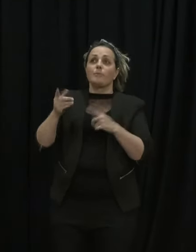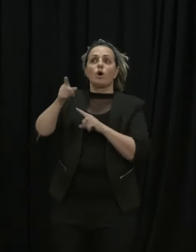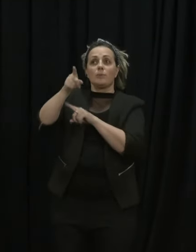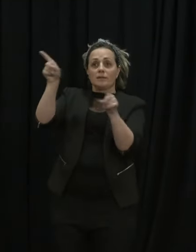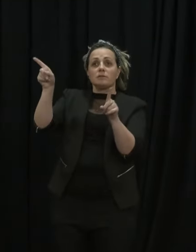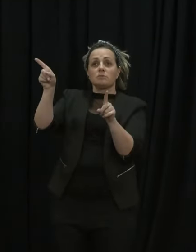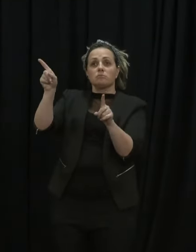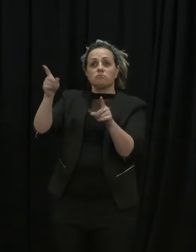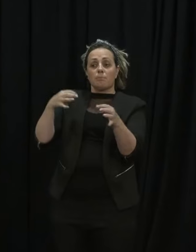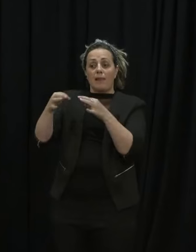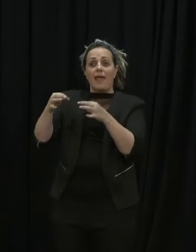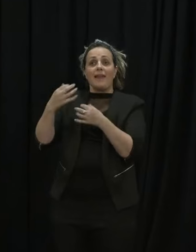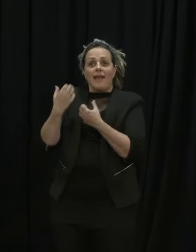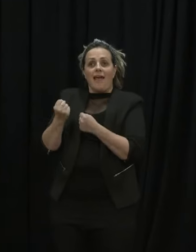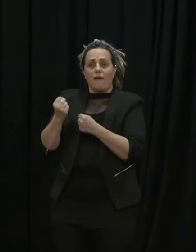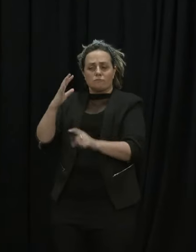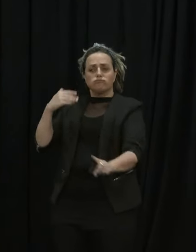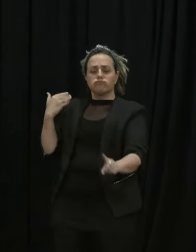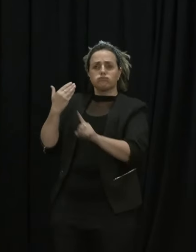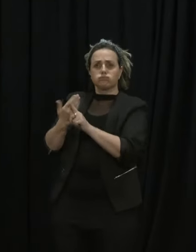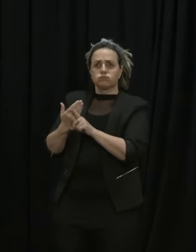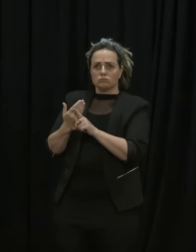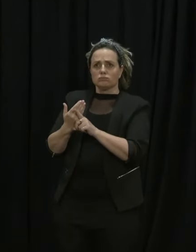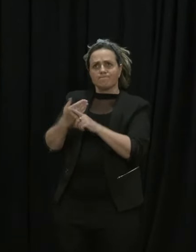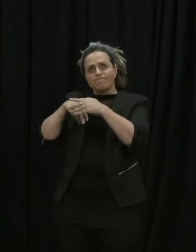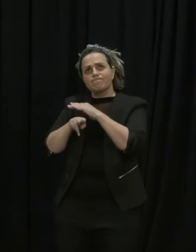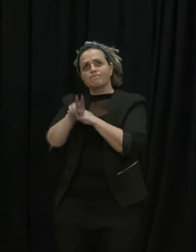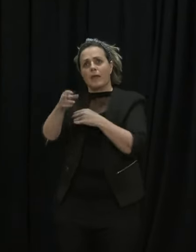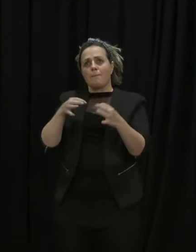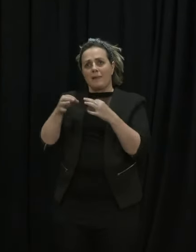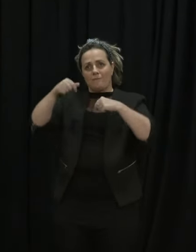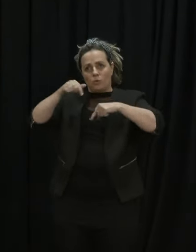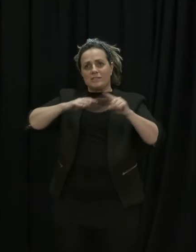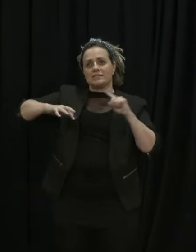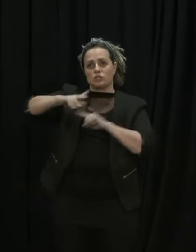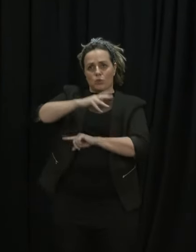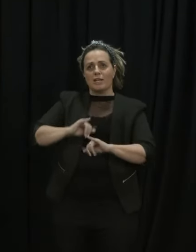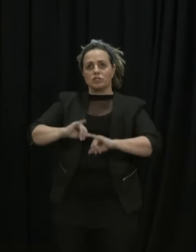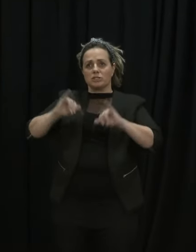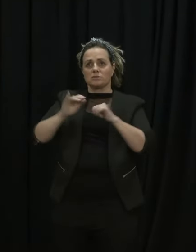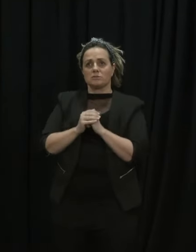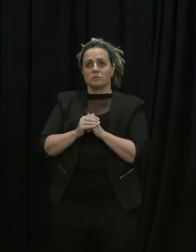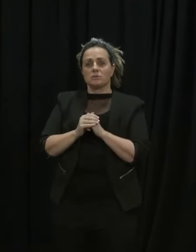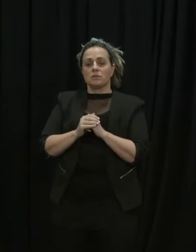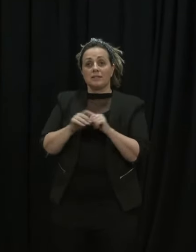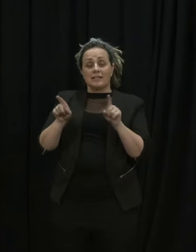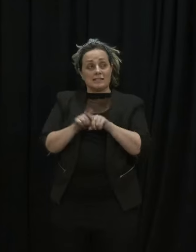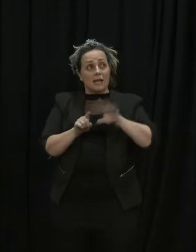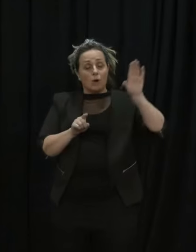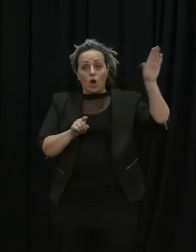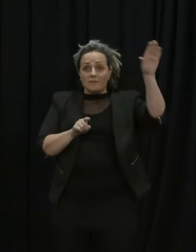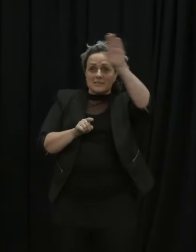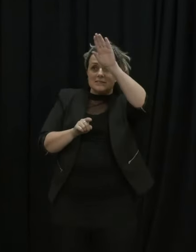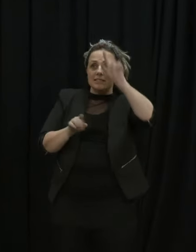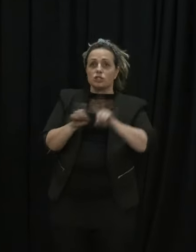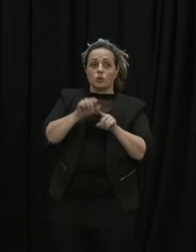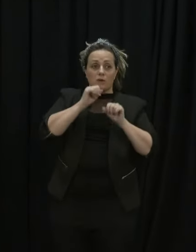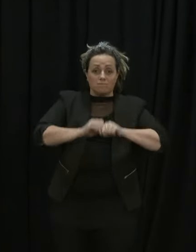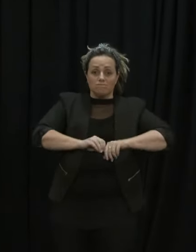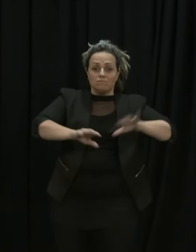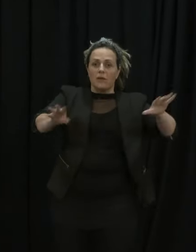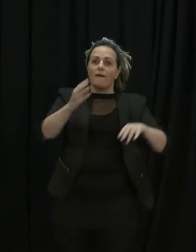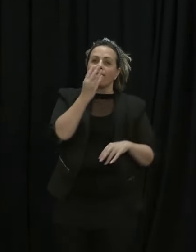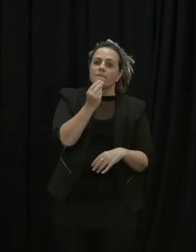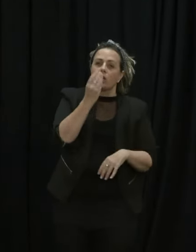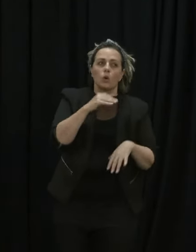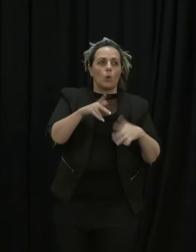for for some time and this is common in other situations we've faced in New Zealand when you get a very large outbreak of the flu